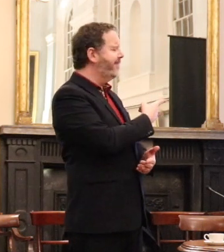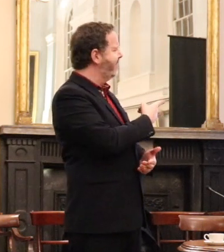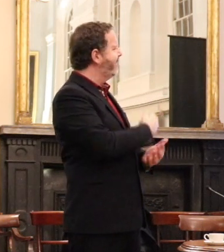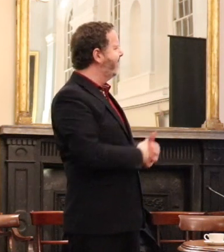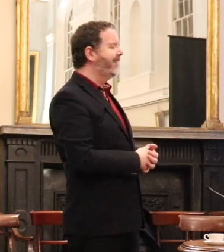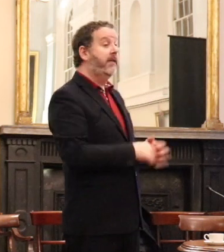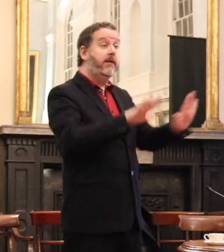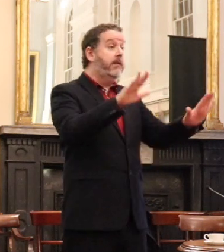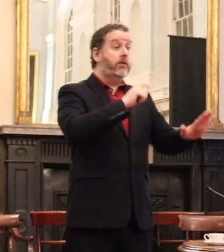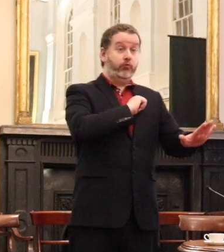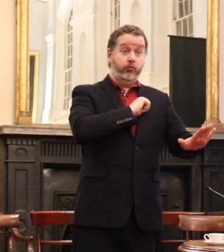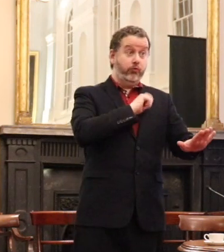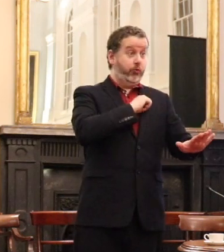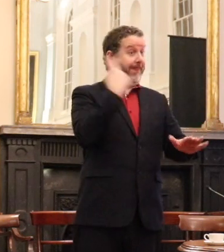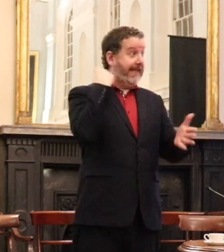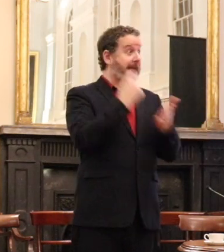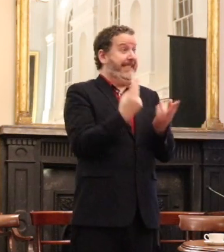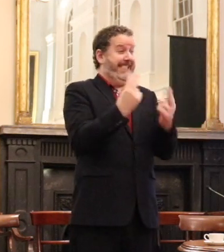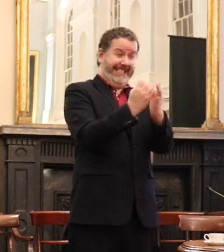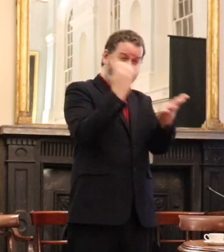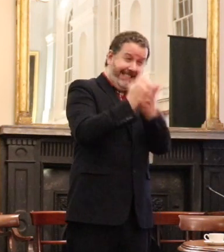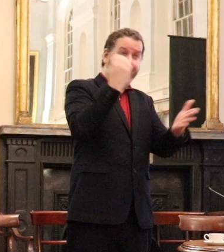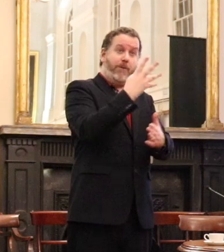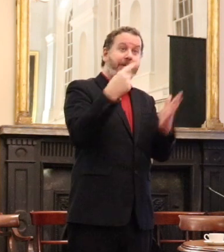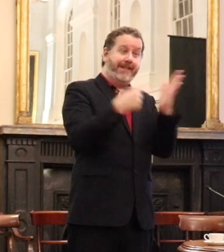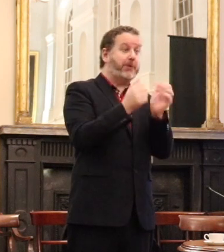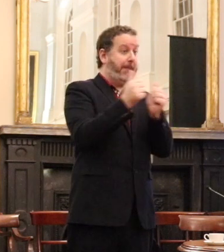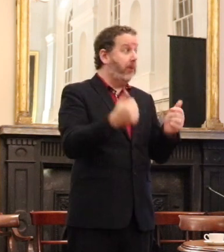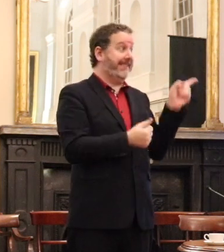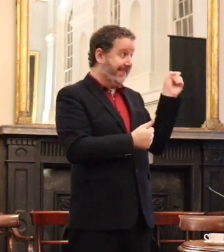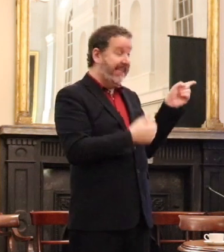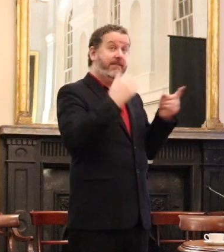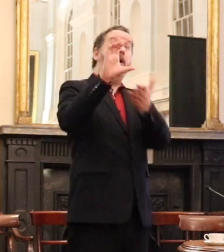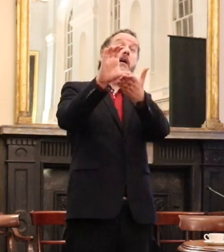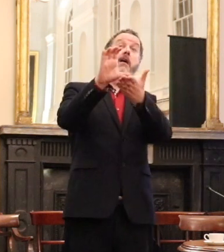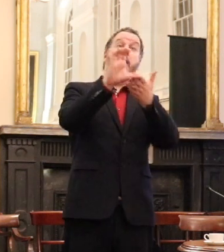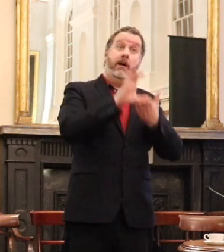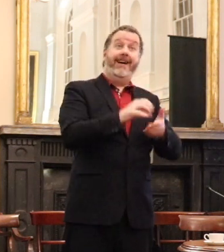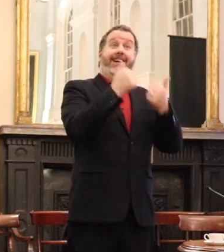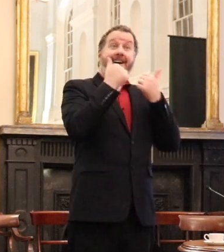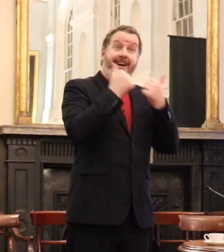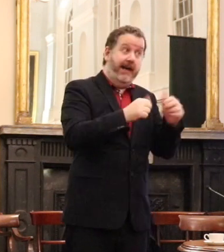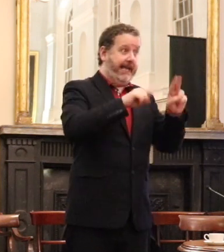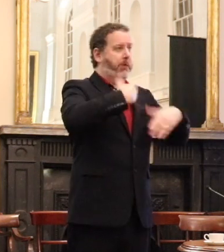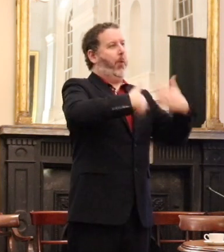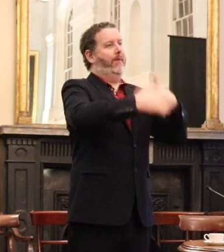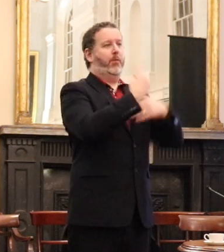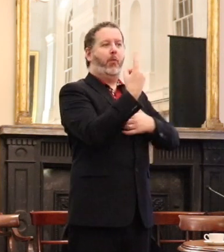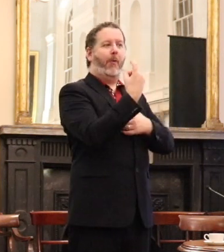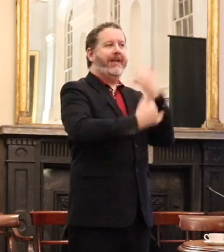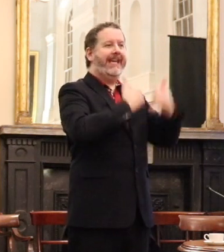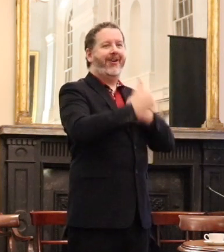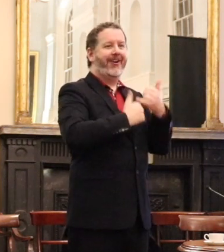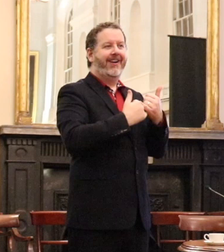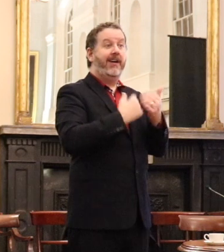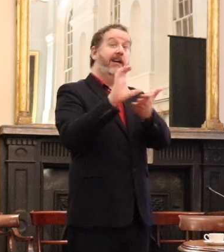and the truth was we did need £40,000 in your life. That's what we needed to keep the office open for a year. It was £40,000